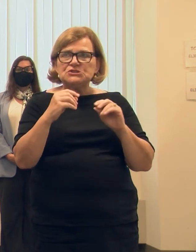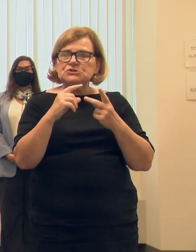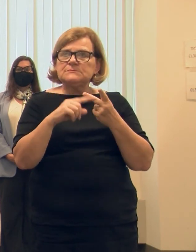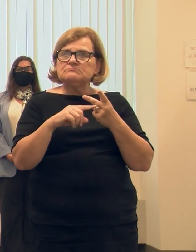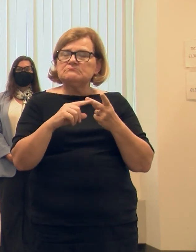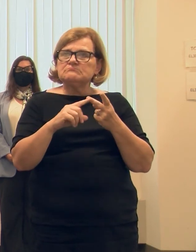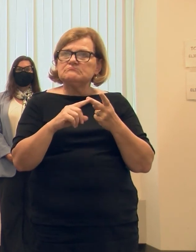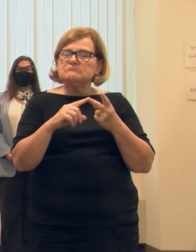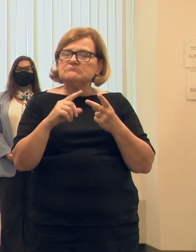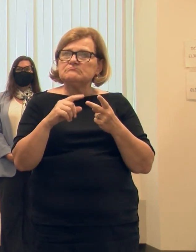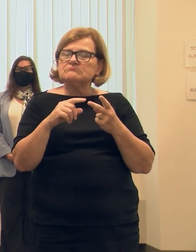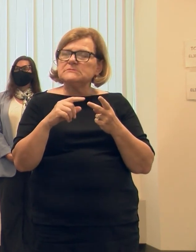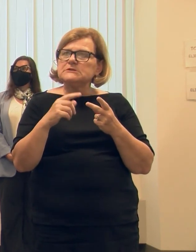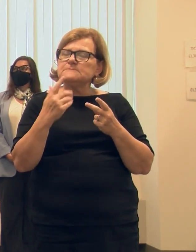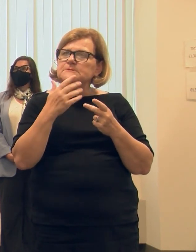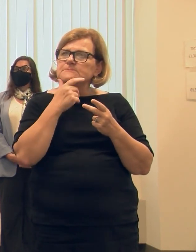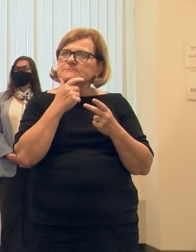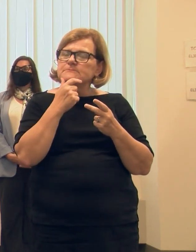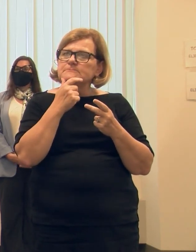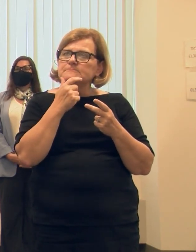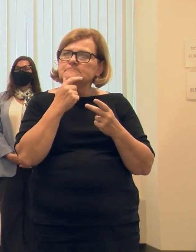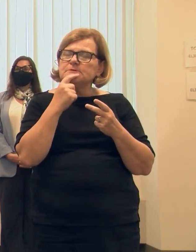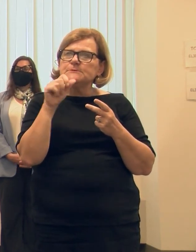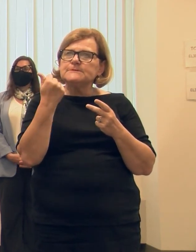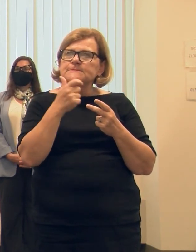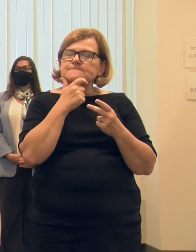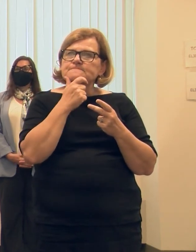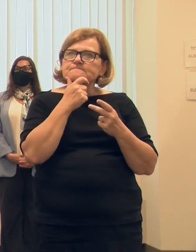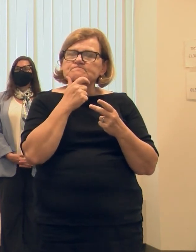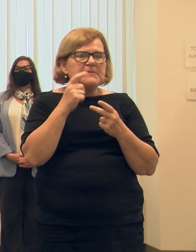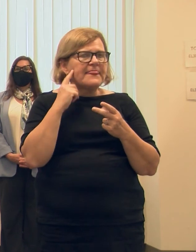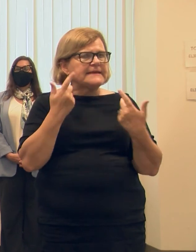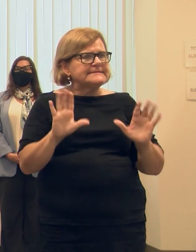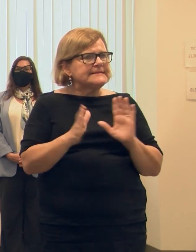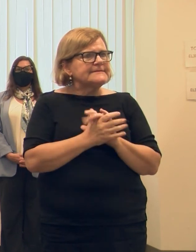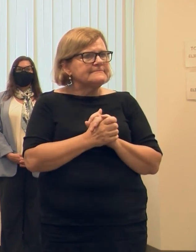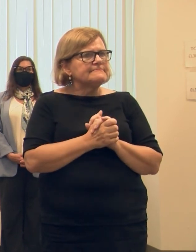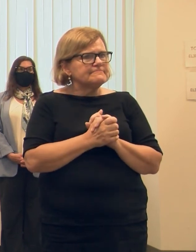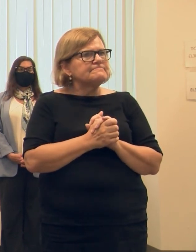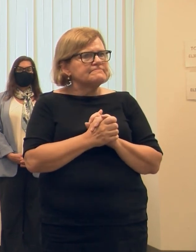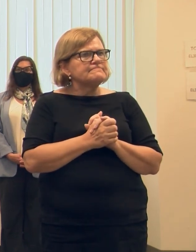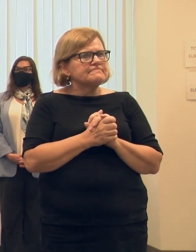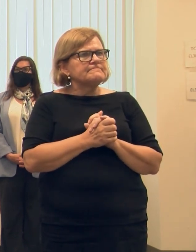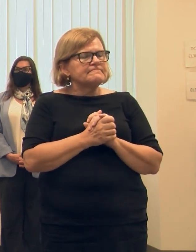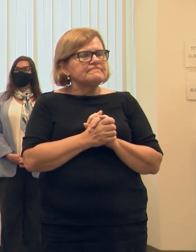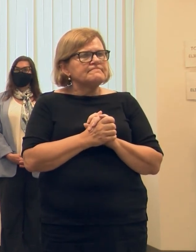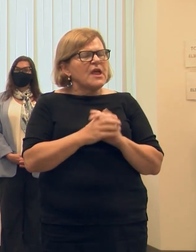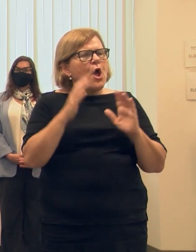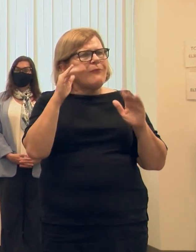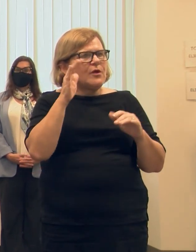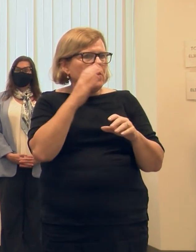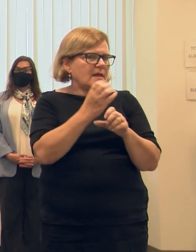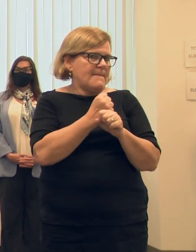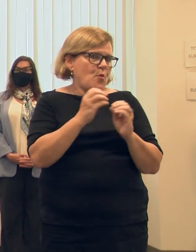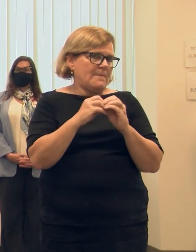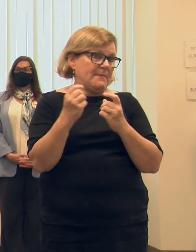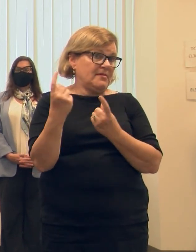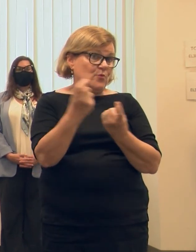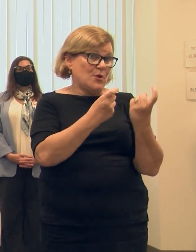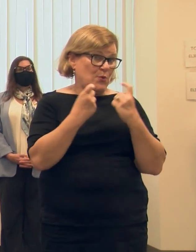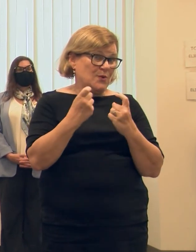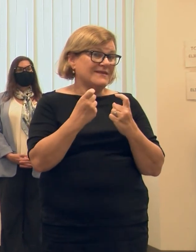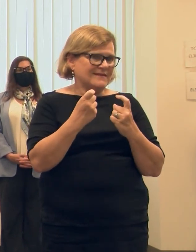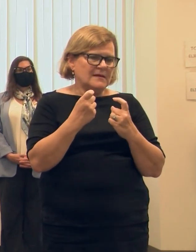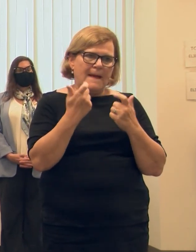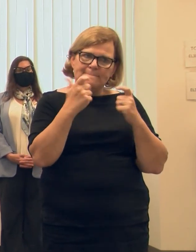And this was there. I think that's it. So, yeah. So hopefully we get more recruitments. That's our